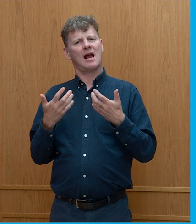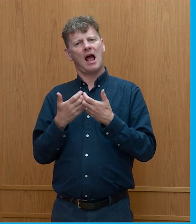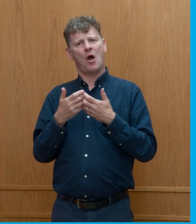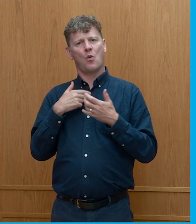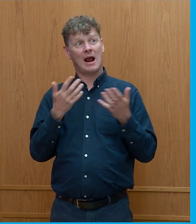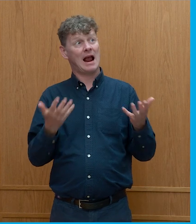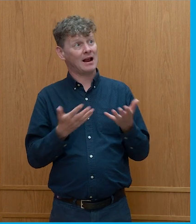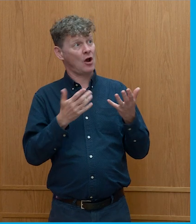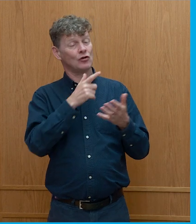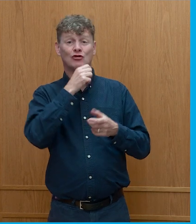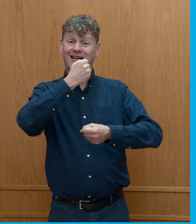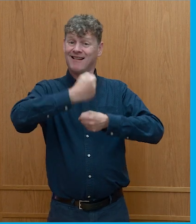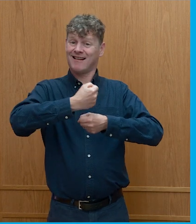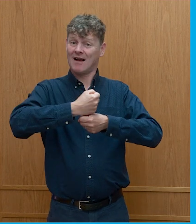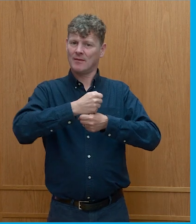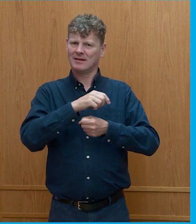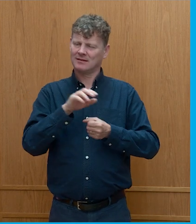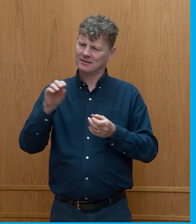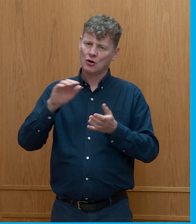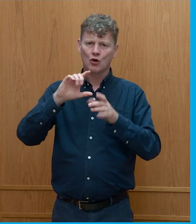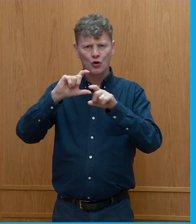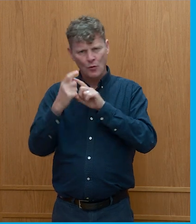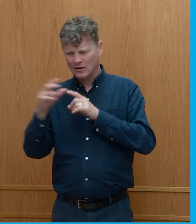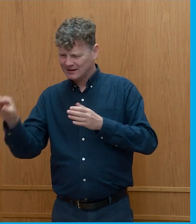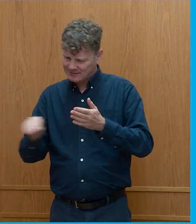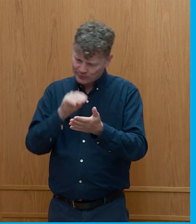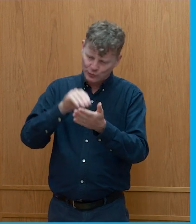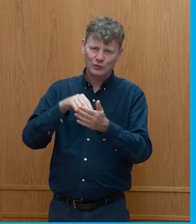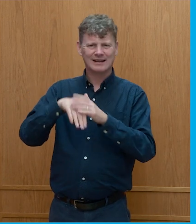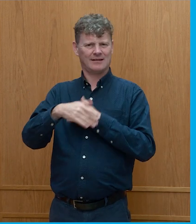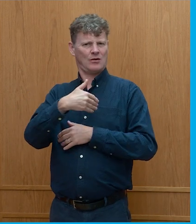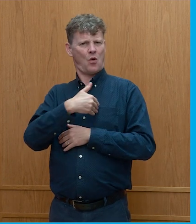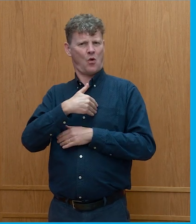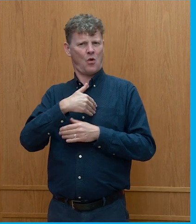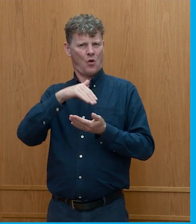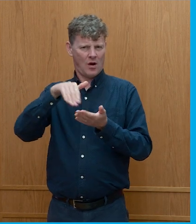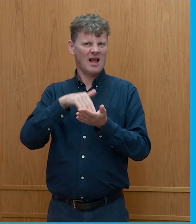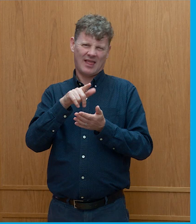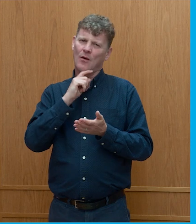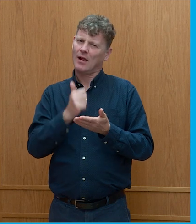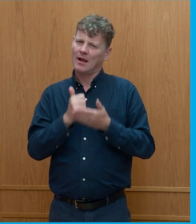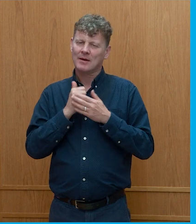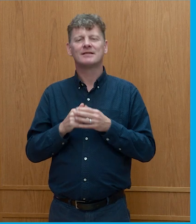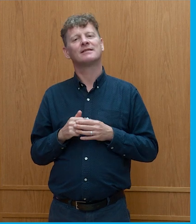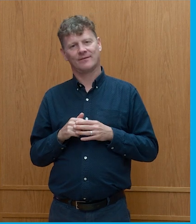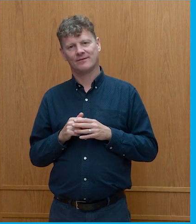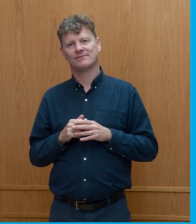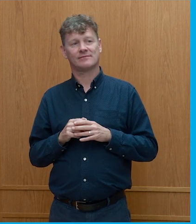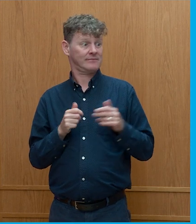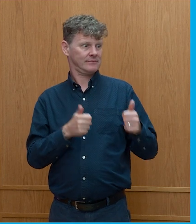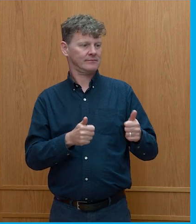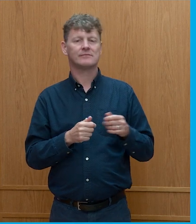governments to put community at the core of everything that we do because at the end of the day that's what's going to help us thank you